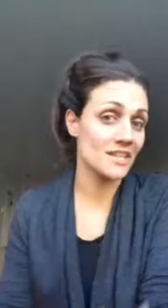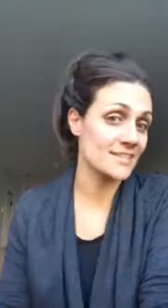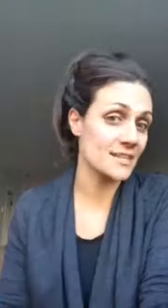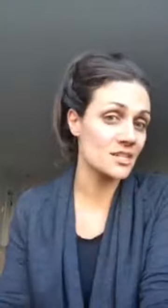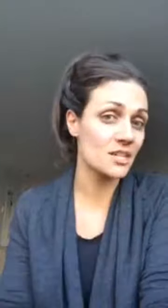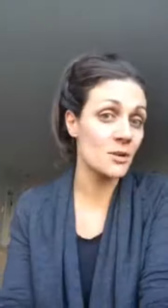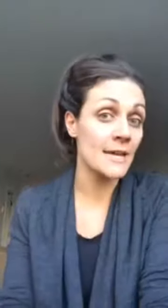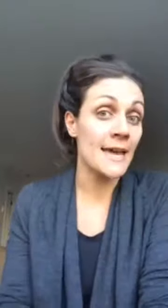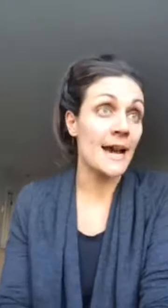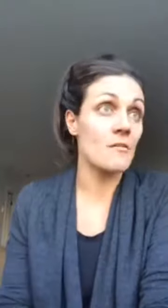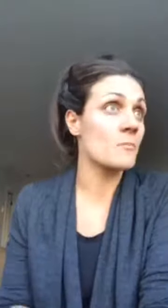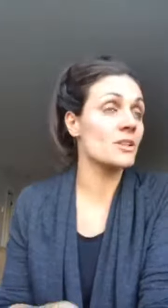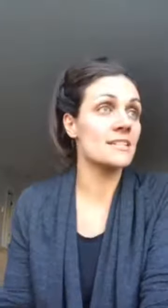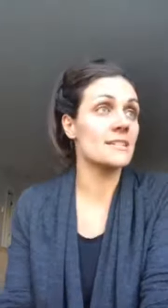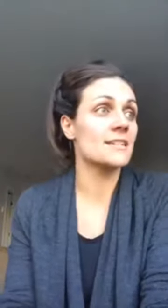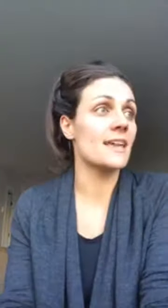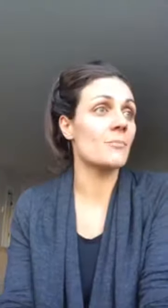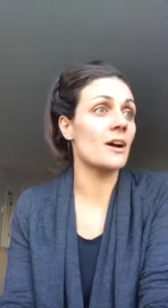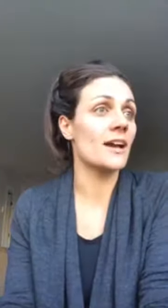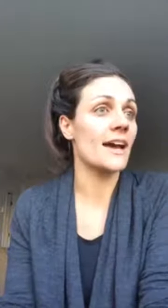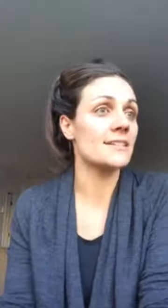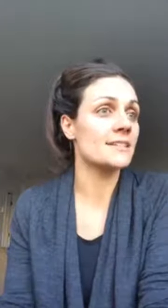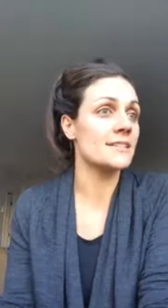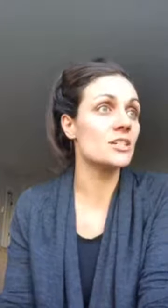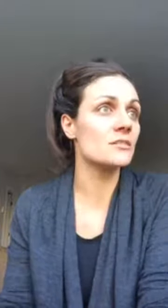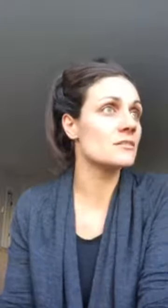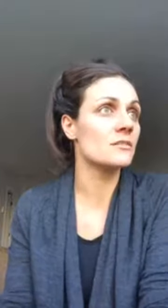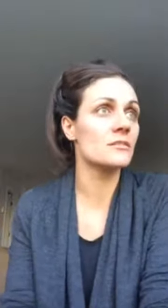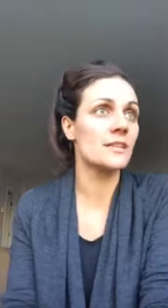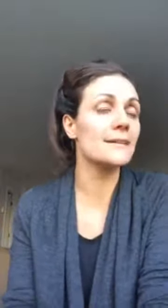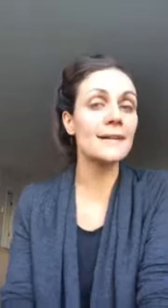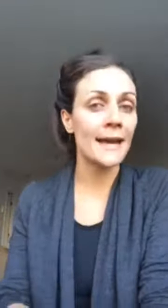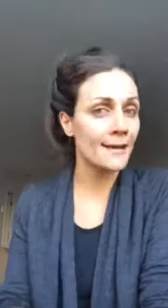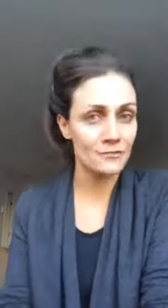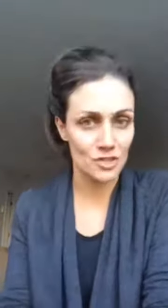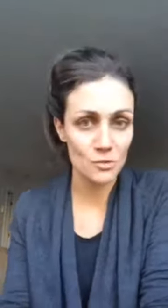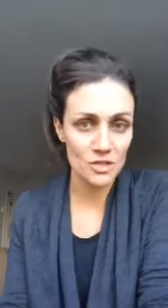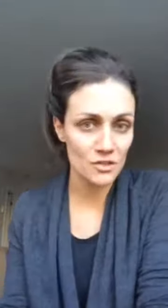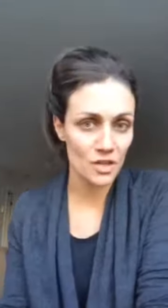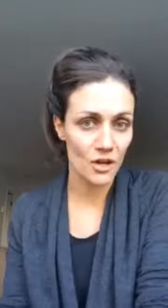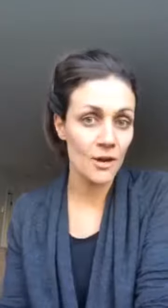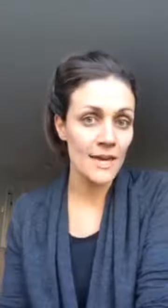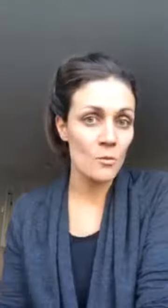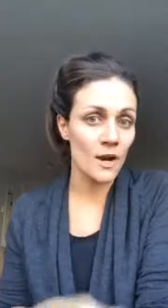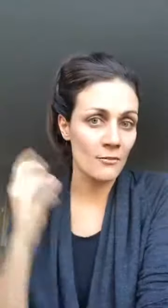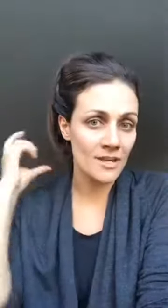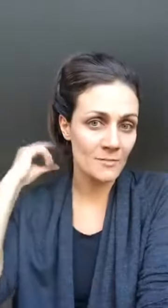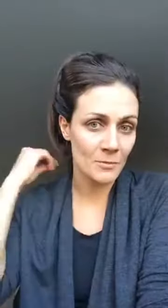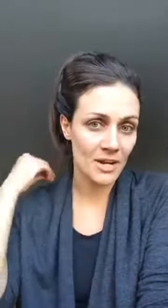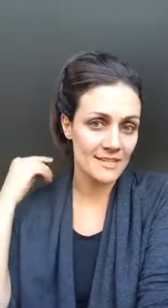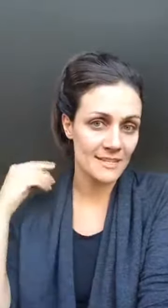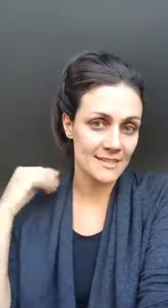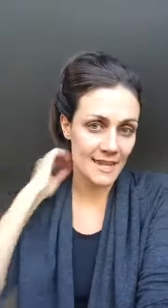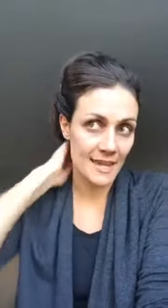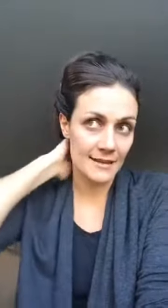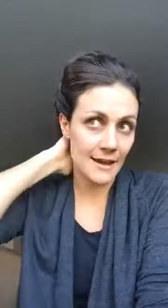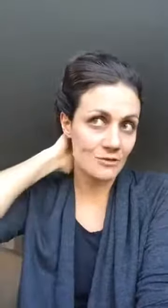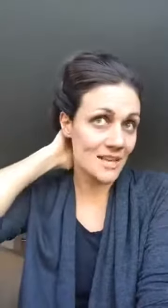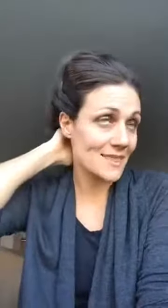can send it to you i remember listening to that podcast years year and a half to two years ago when i raised my prices and i was at that